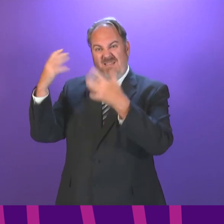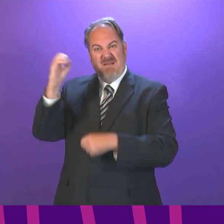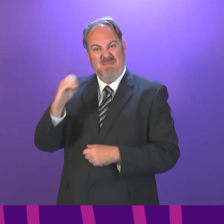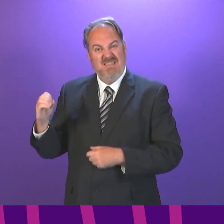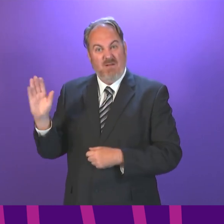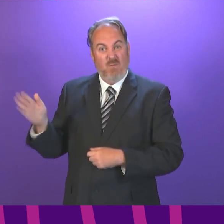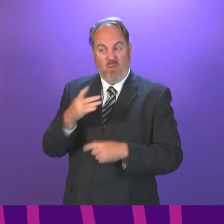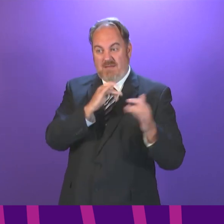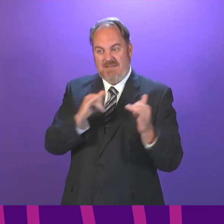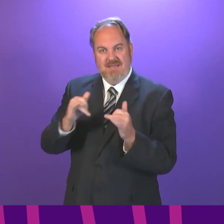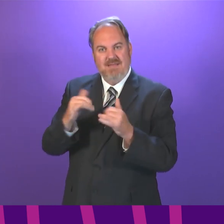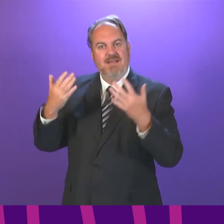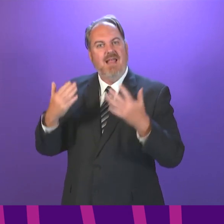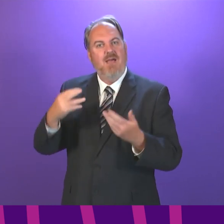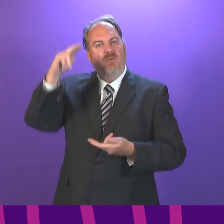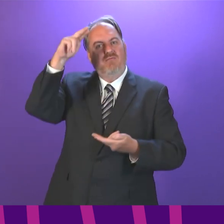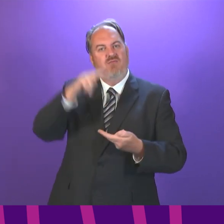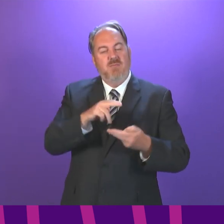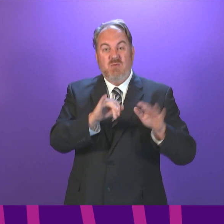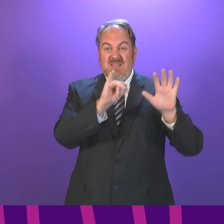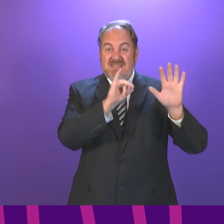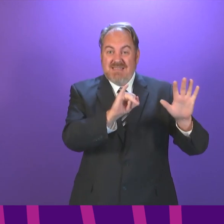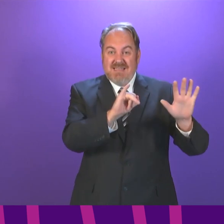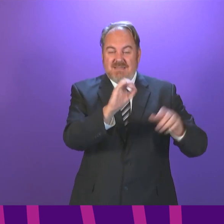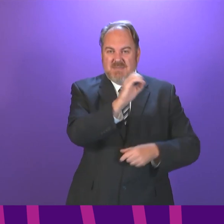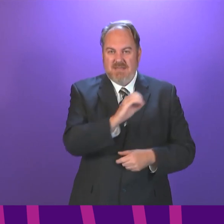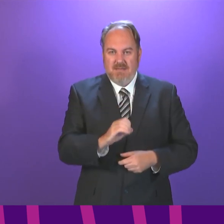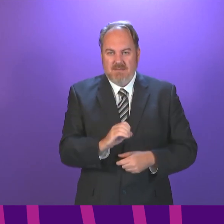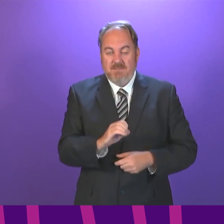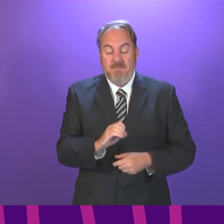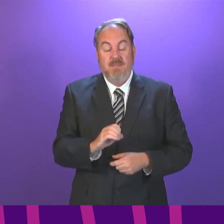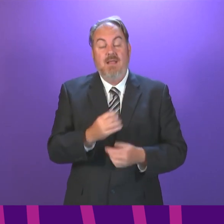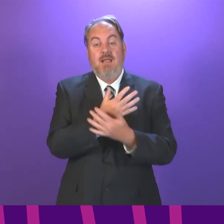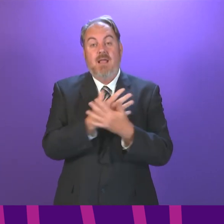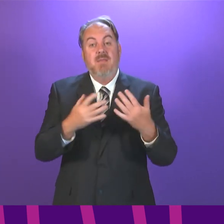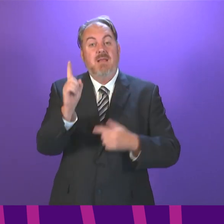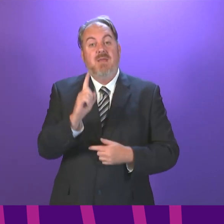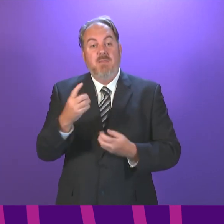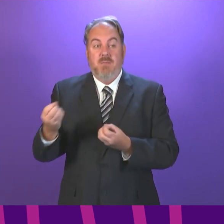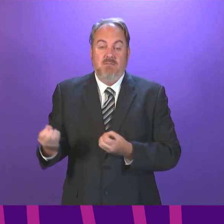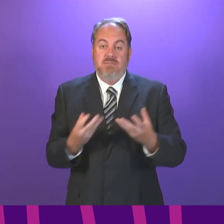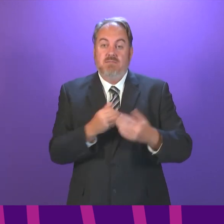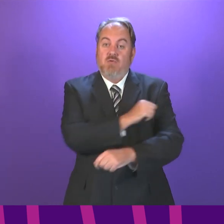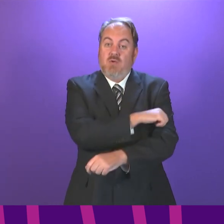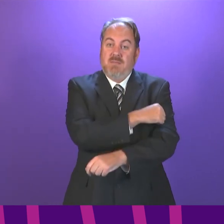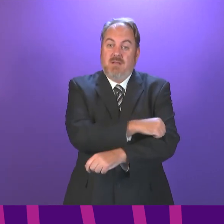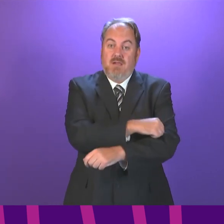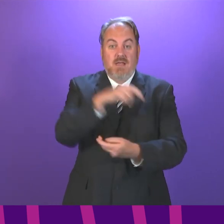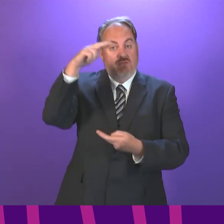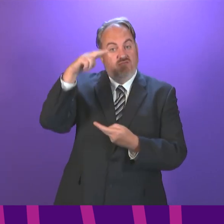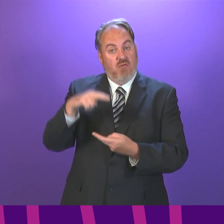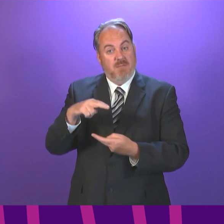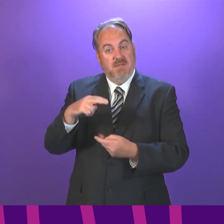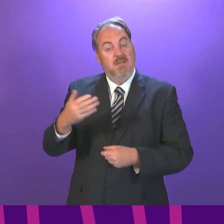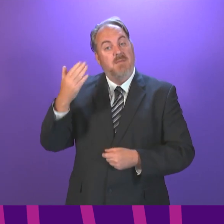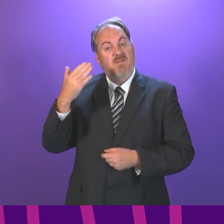Thankfully, the number of people in hospital with COVID is also falling. In the past two weeks, it has reduced from 529